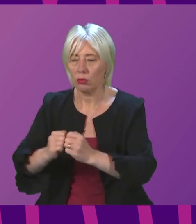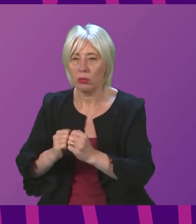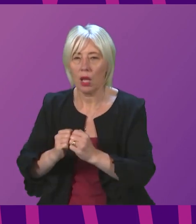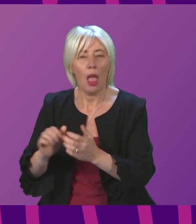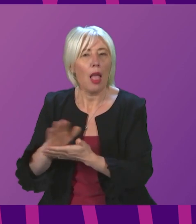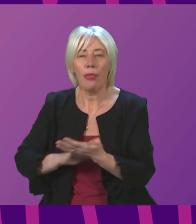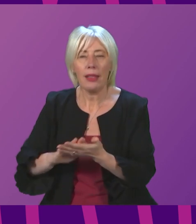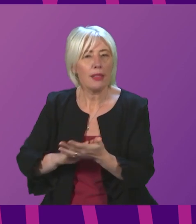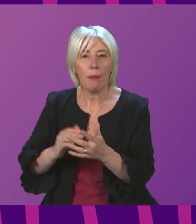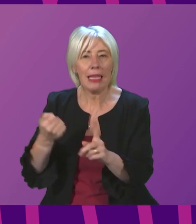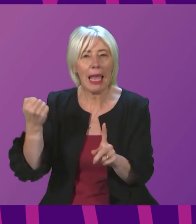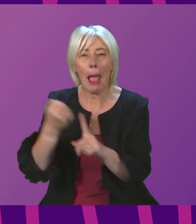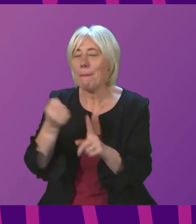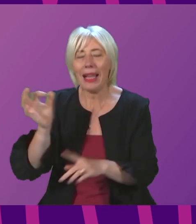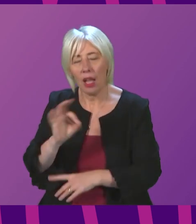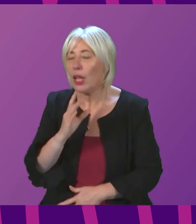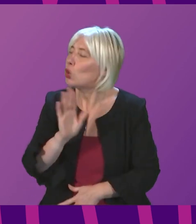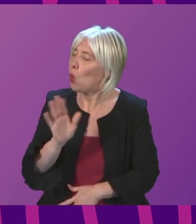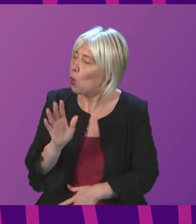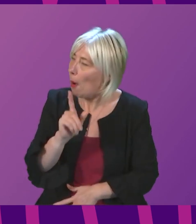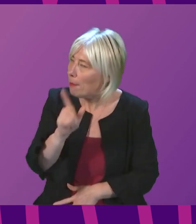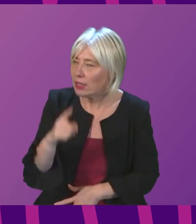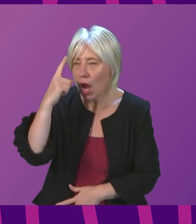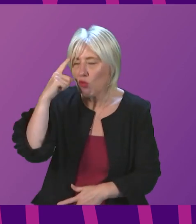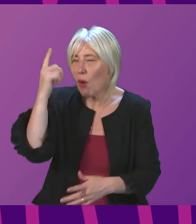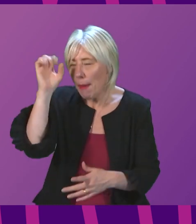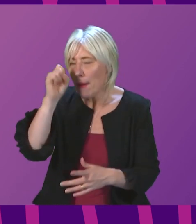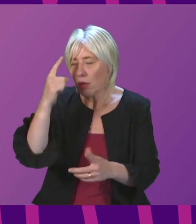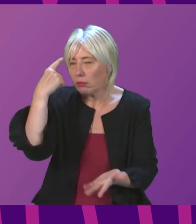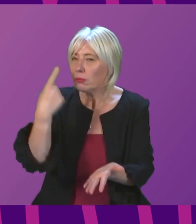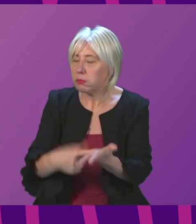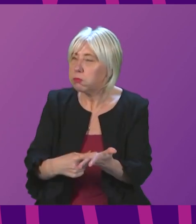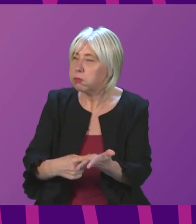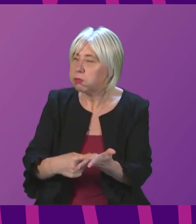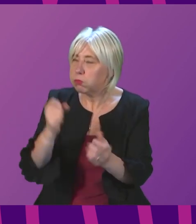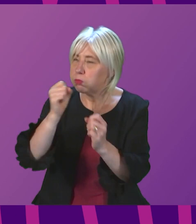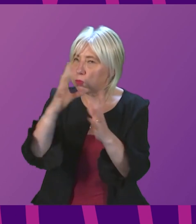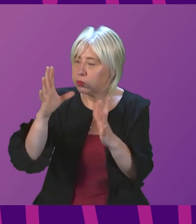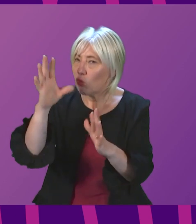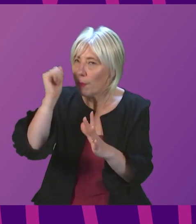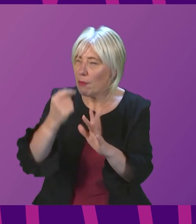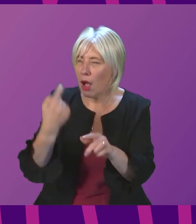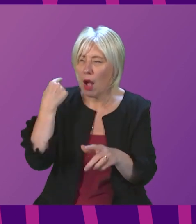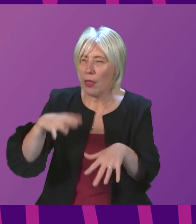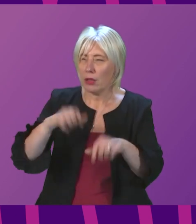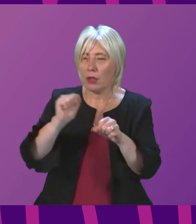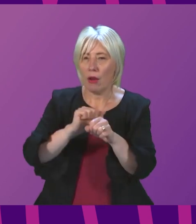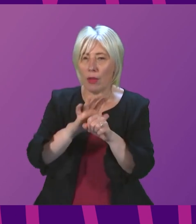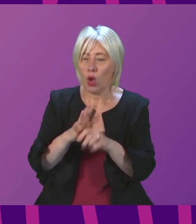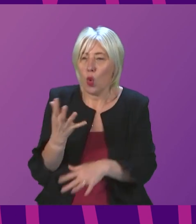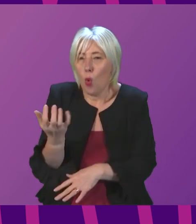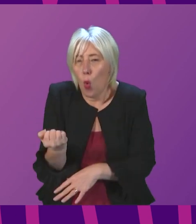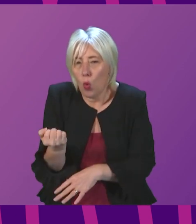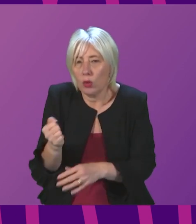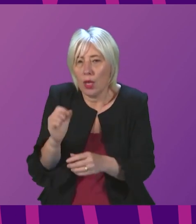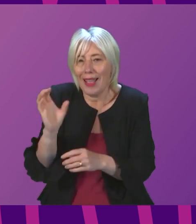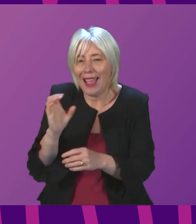impact whatsoever. The decision, I remember it vividly, as one of the early days in the pandemic to pause cancer screening